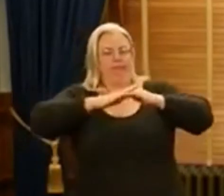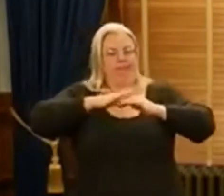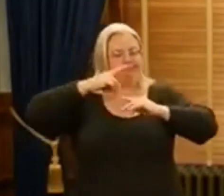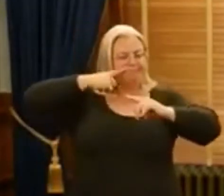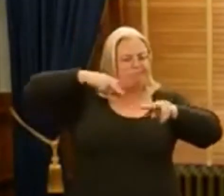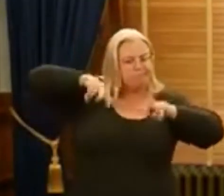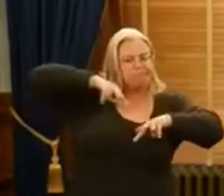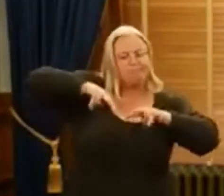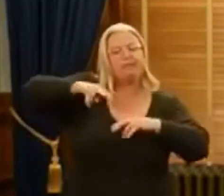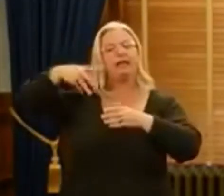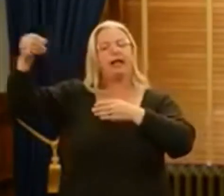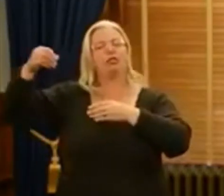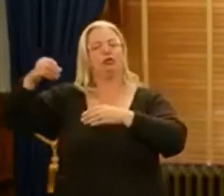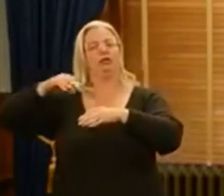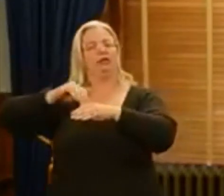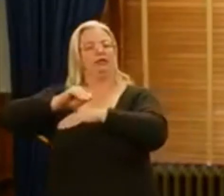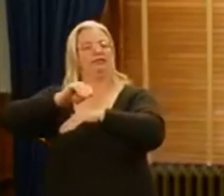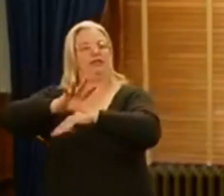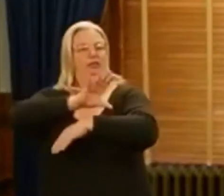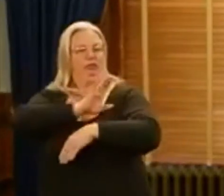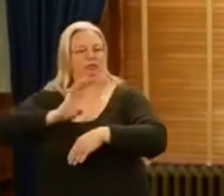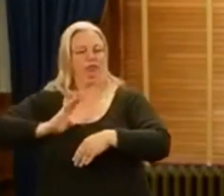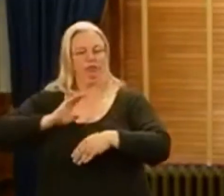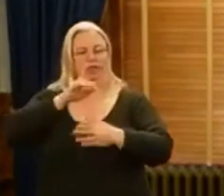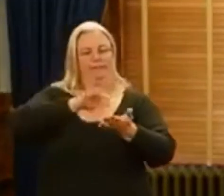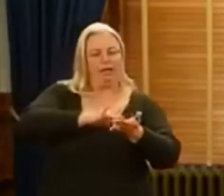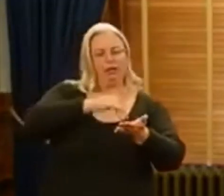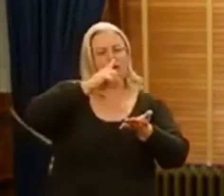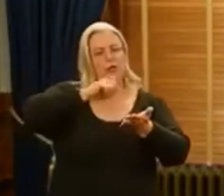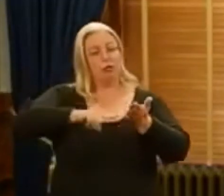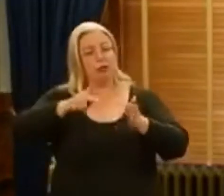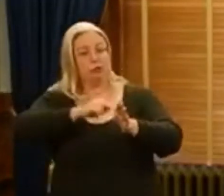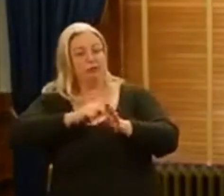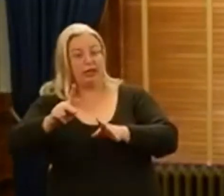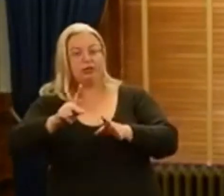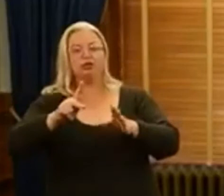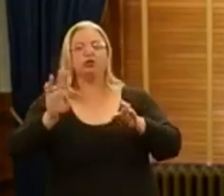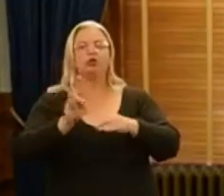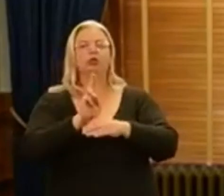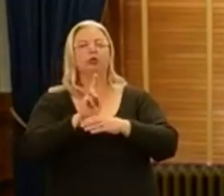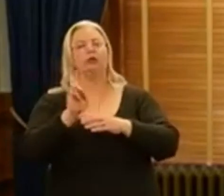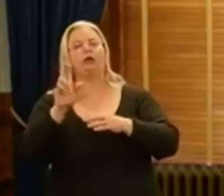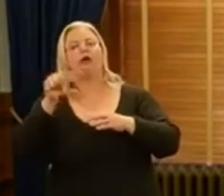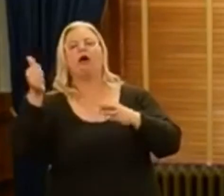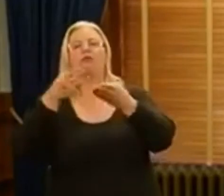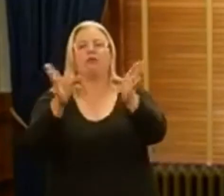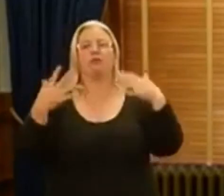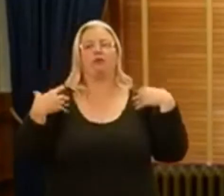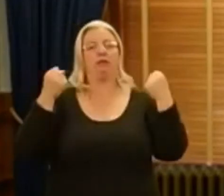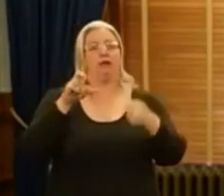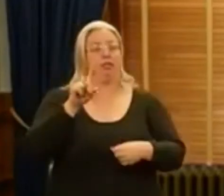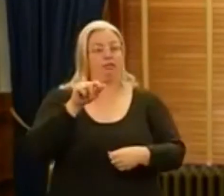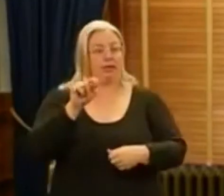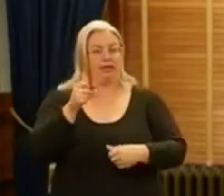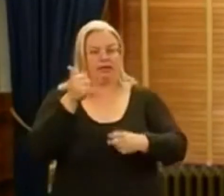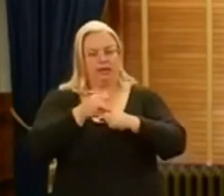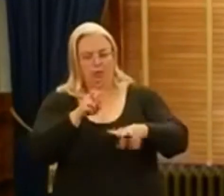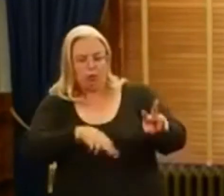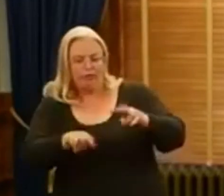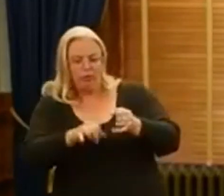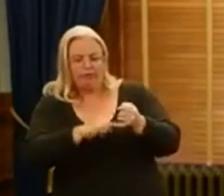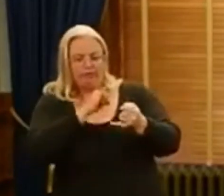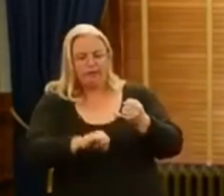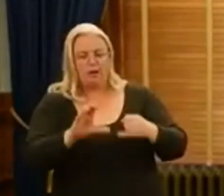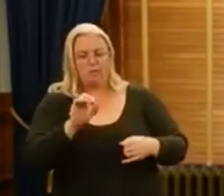external advisory board made up of medical and research professionals using additional public health data will review final